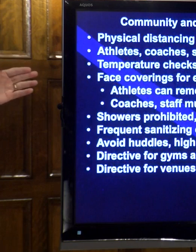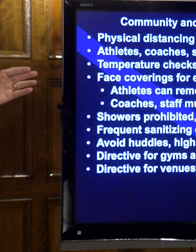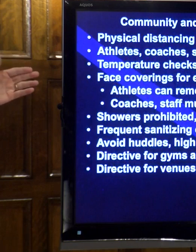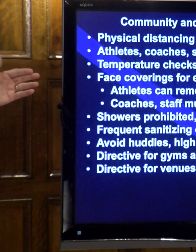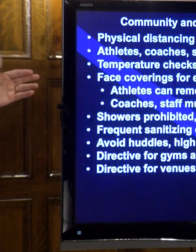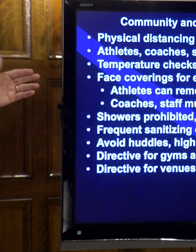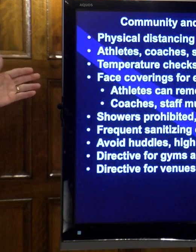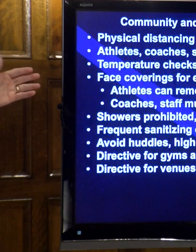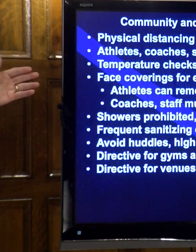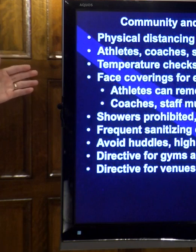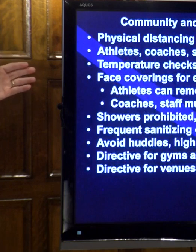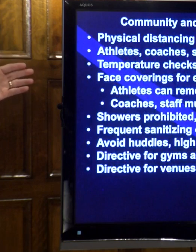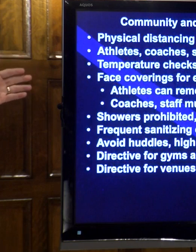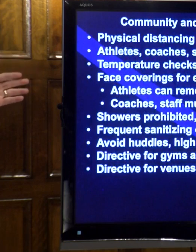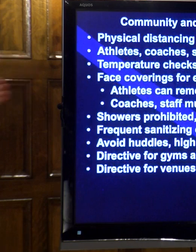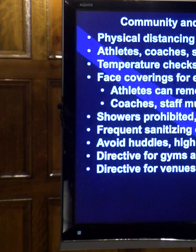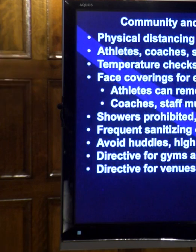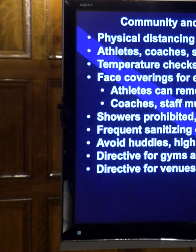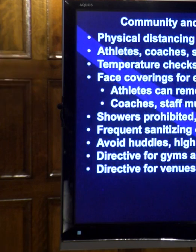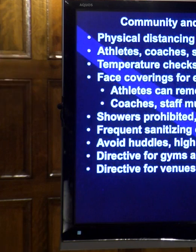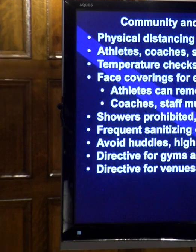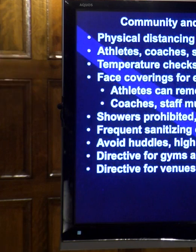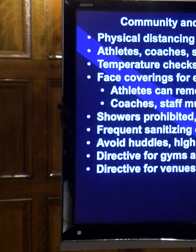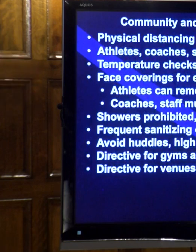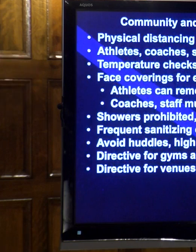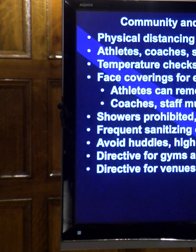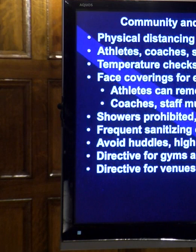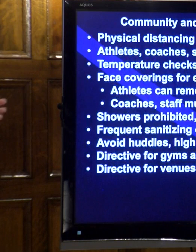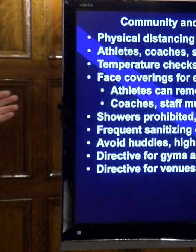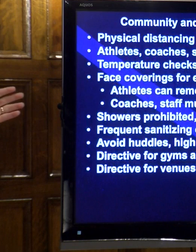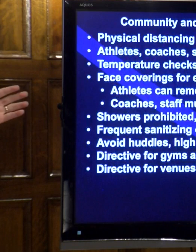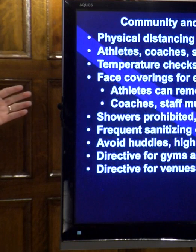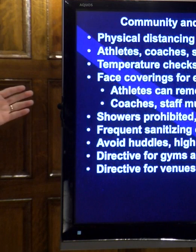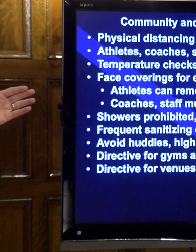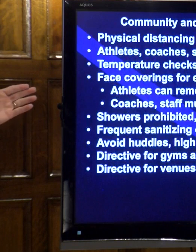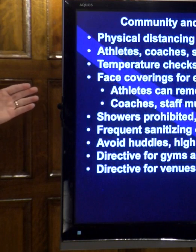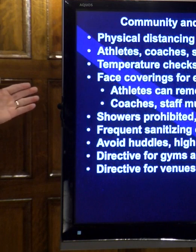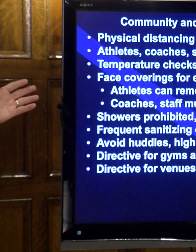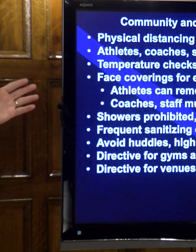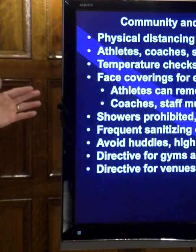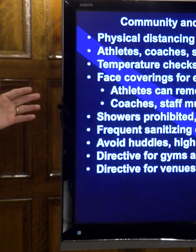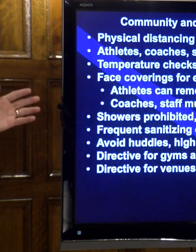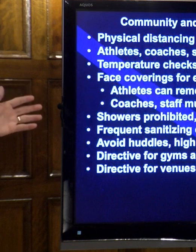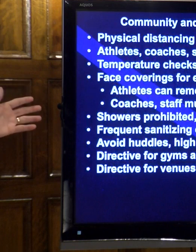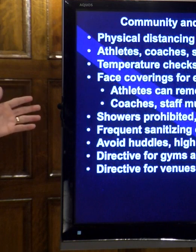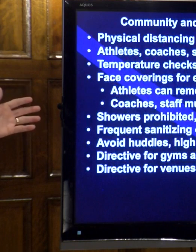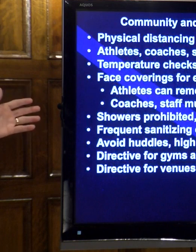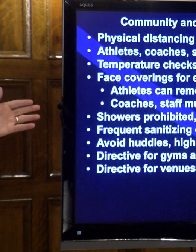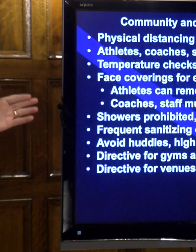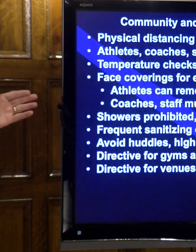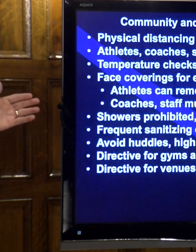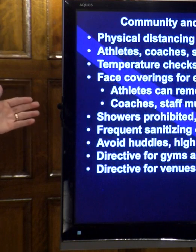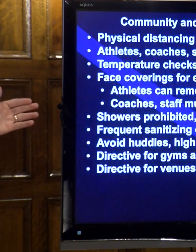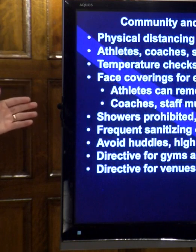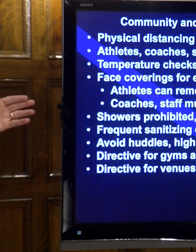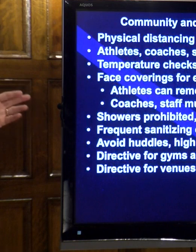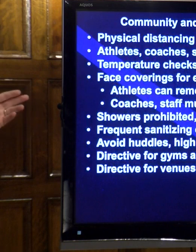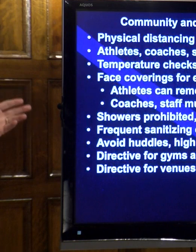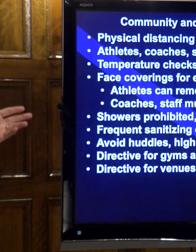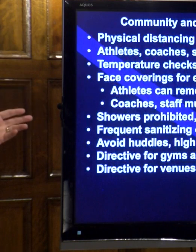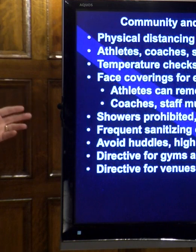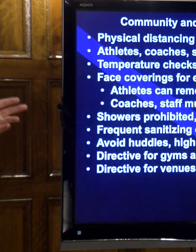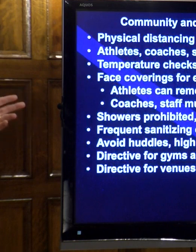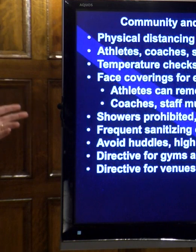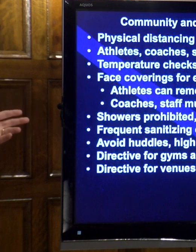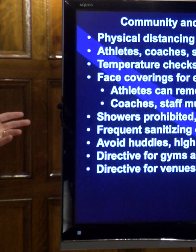screened, uh, temperature checks for coaches and staff, face coverings for everyone 10 or older. Obviously, while